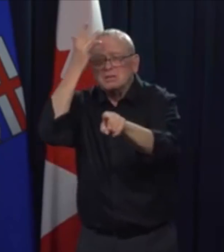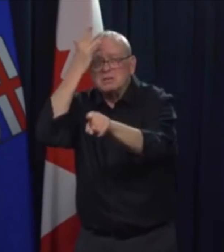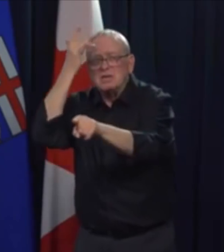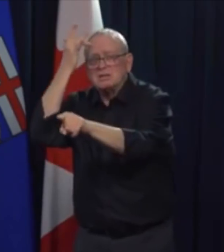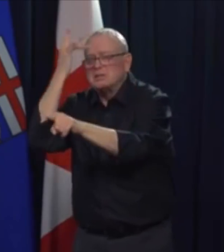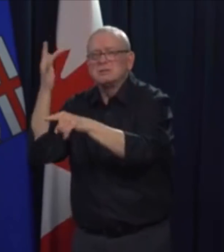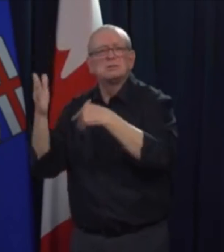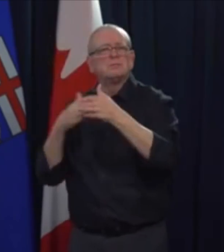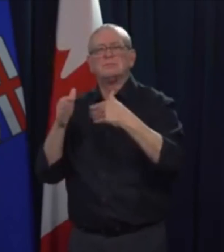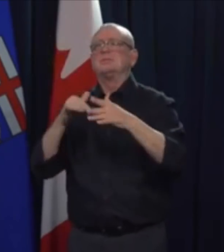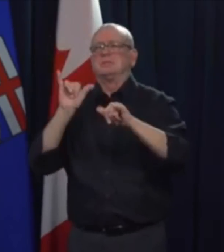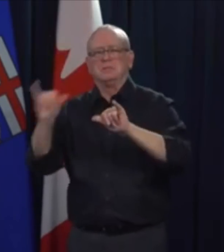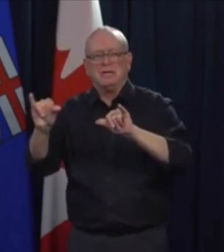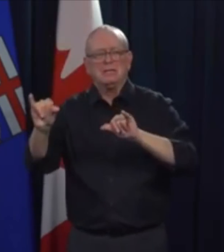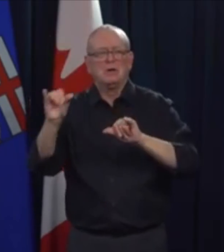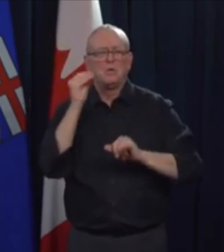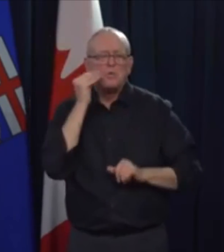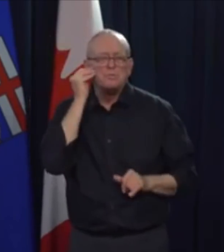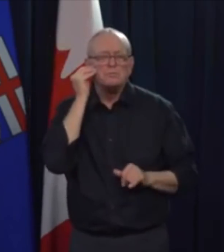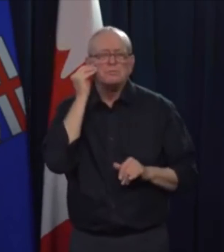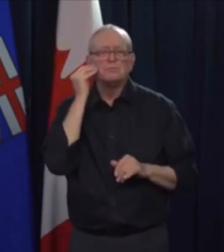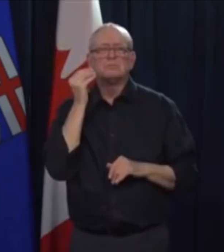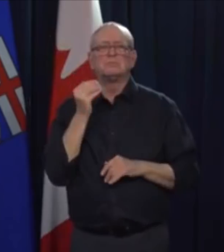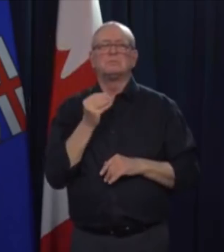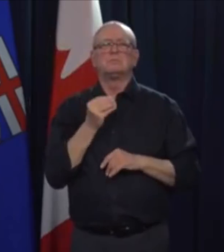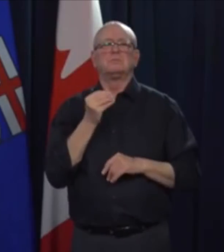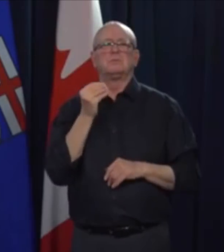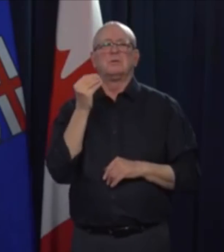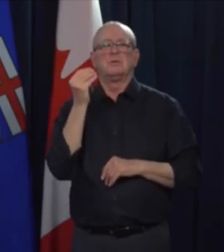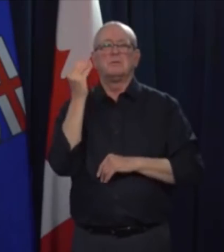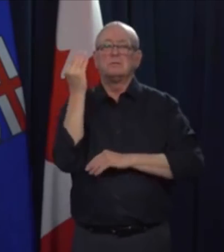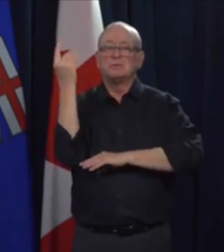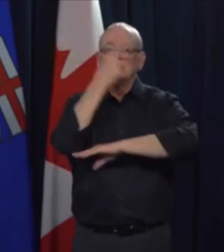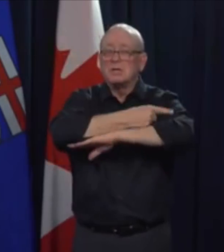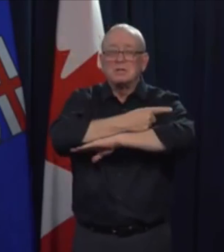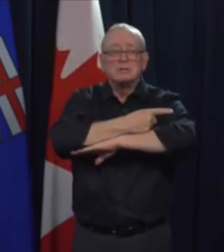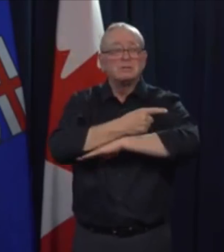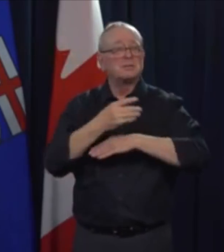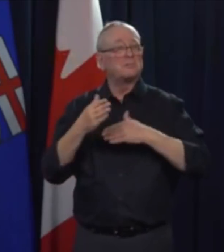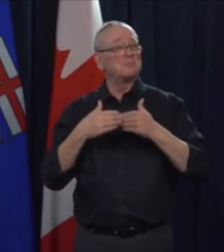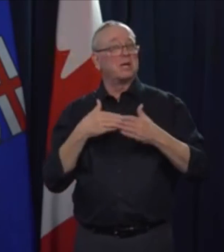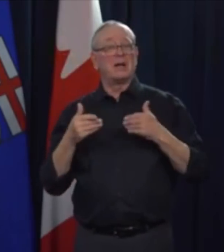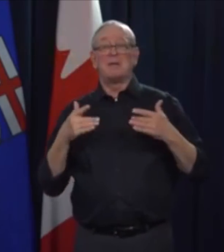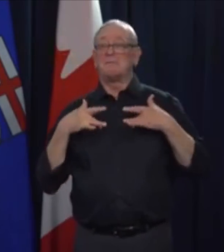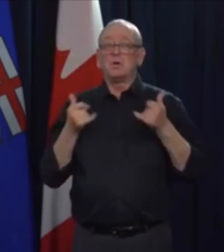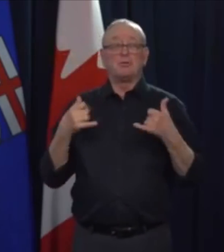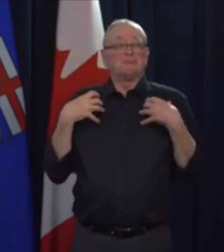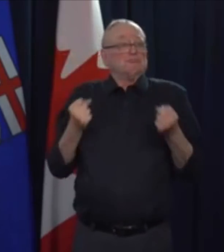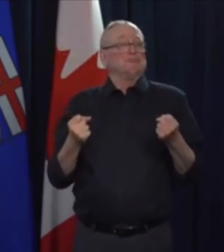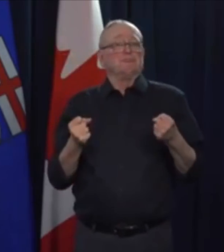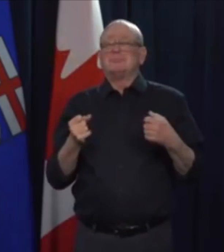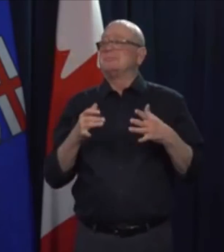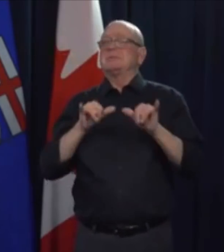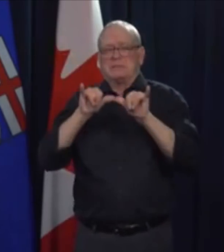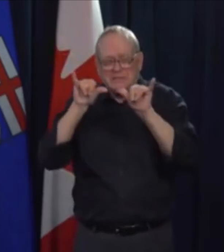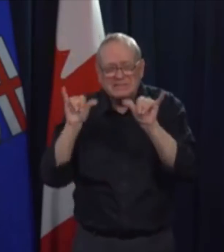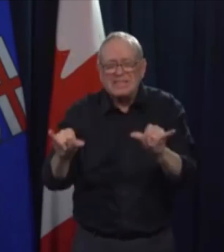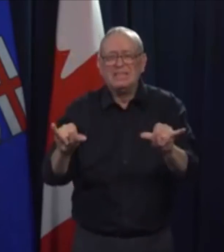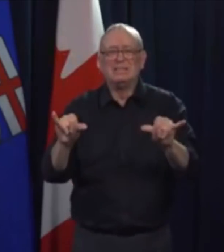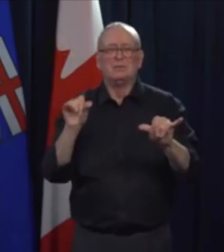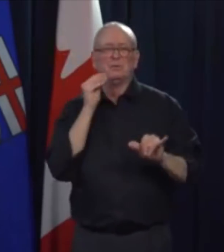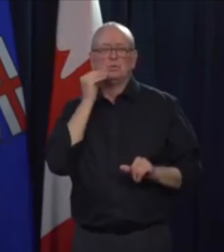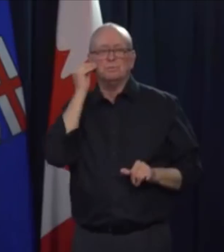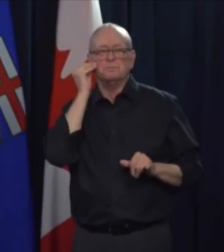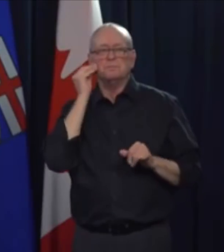last exposure even if they are feeling well. Should they start to experience symptoms within this time period, they